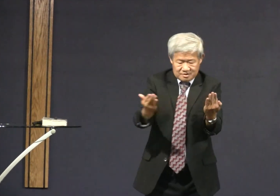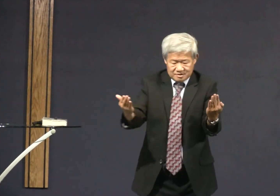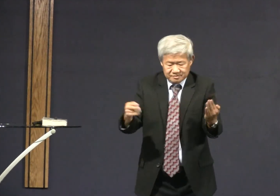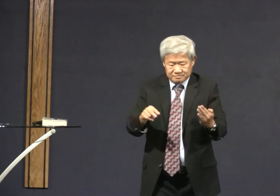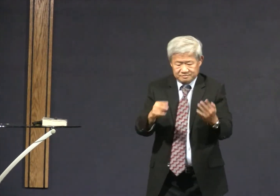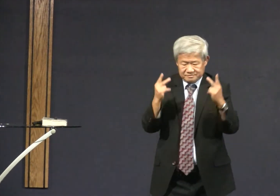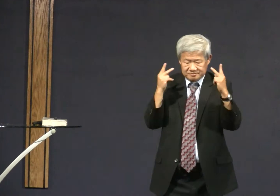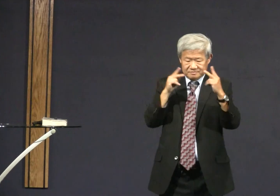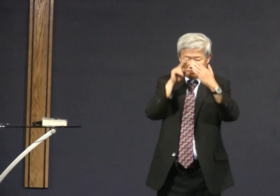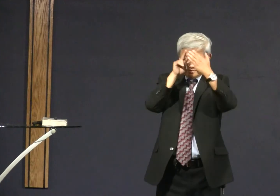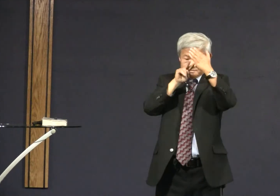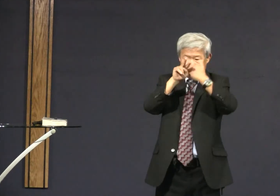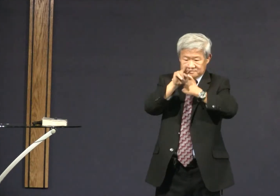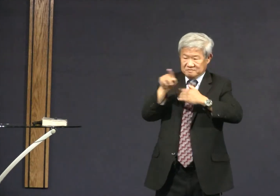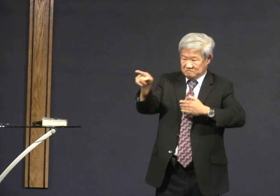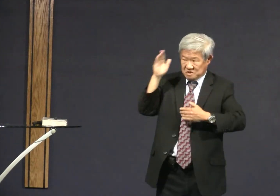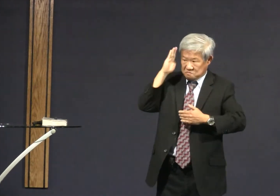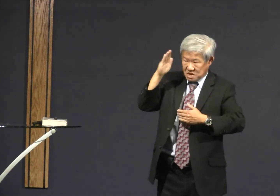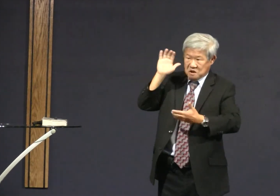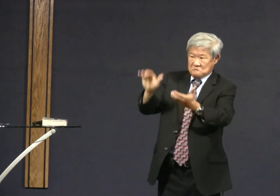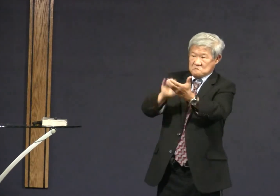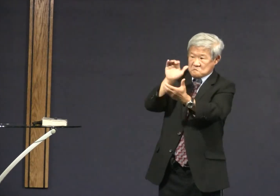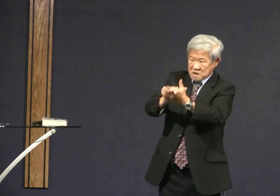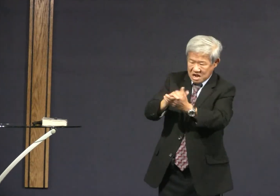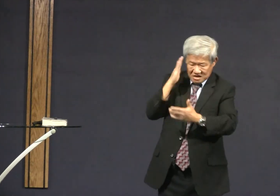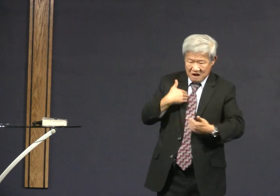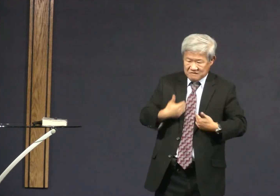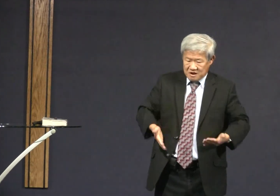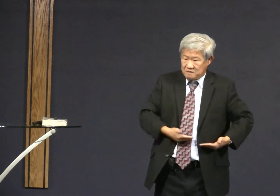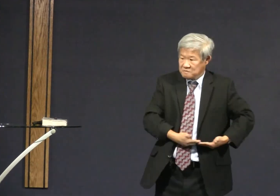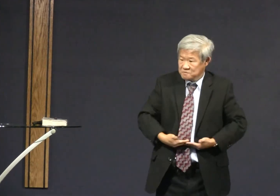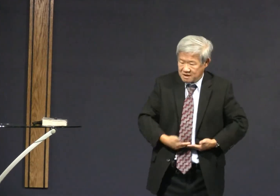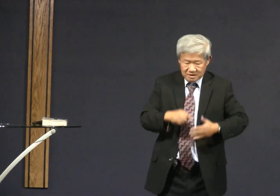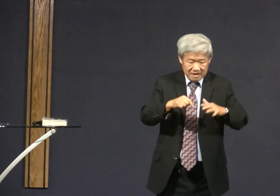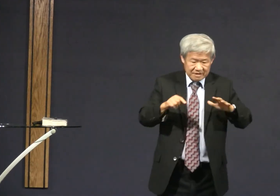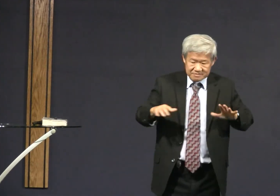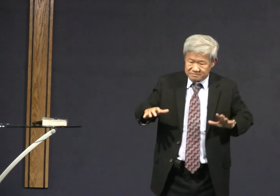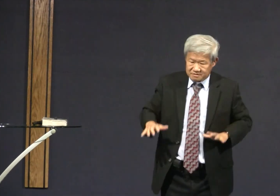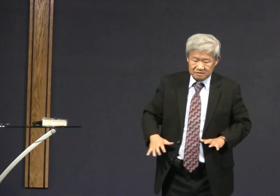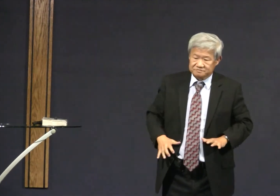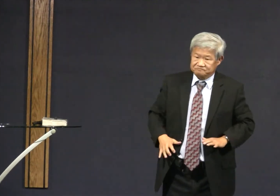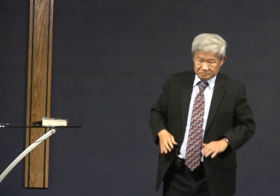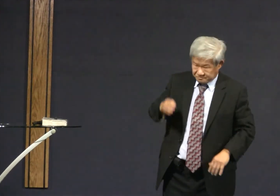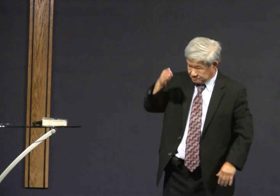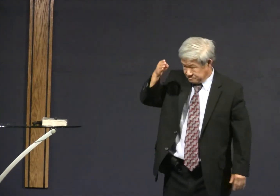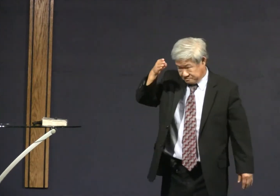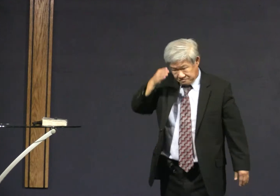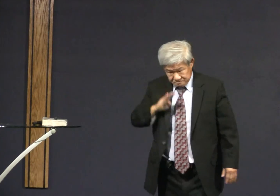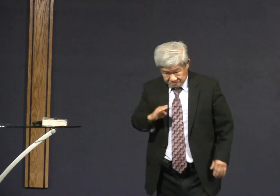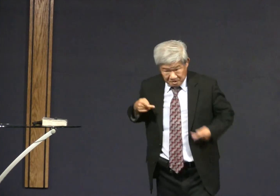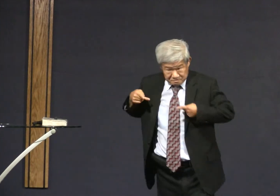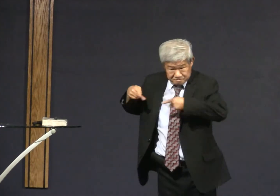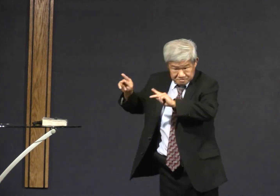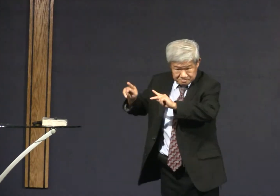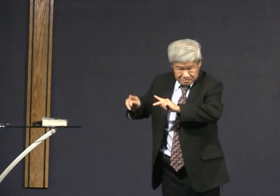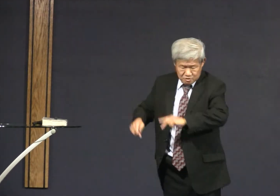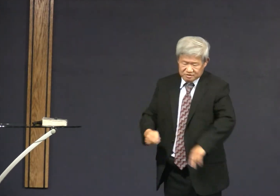or a tarot reader and says a prophecy of the future when you get married when you have kids